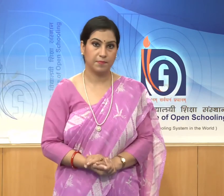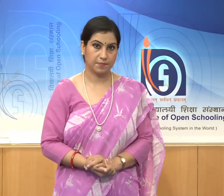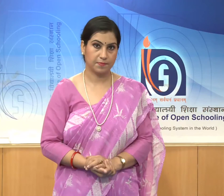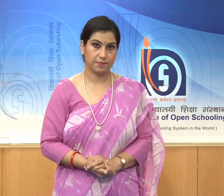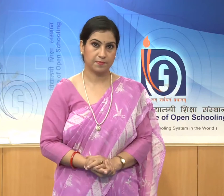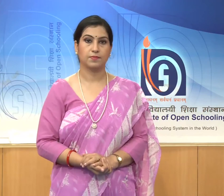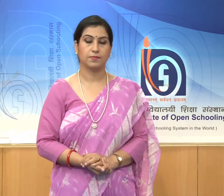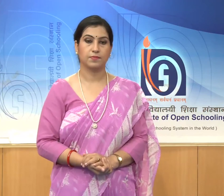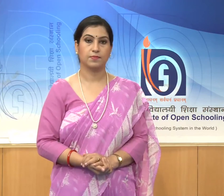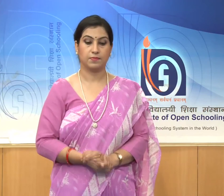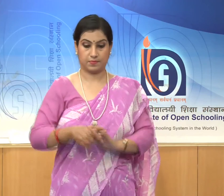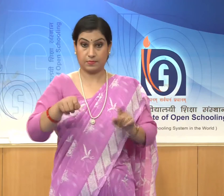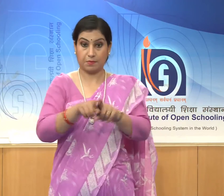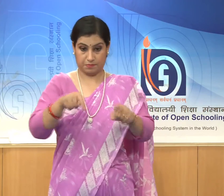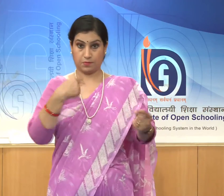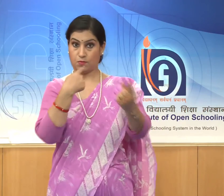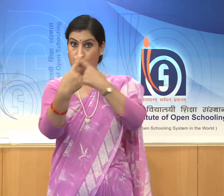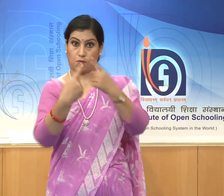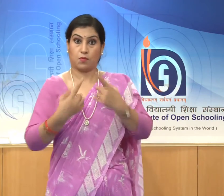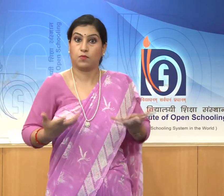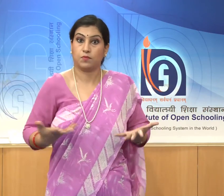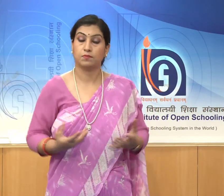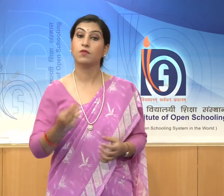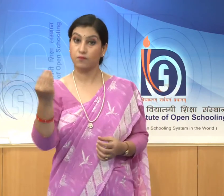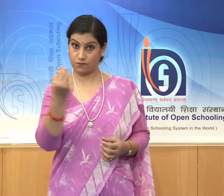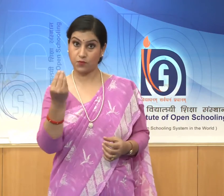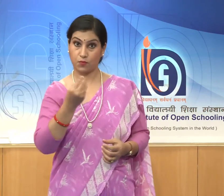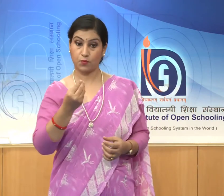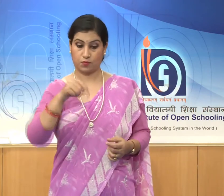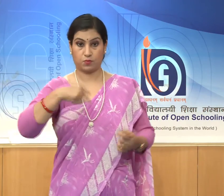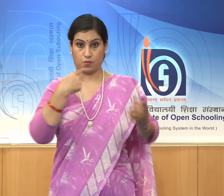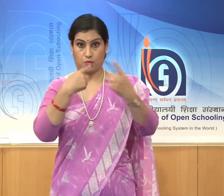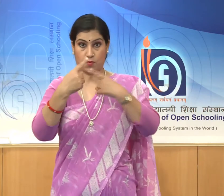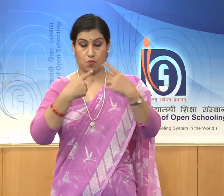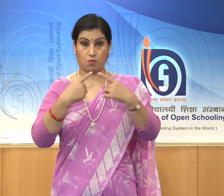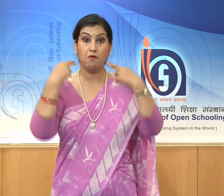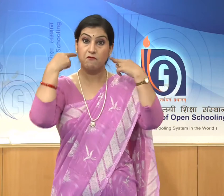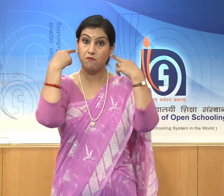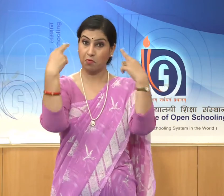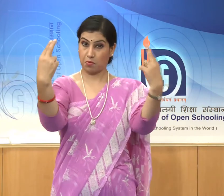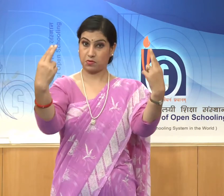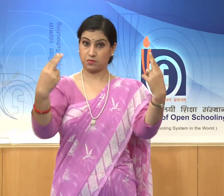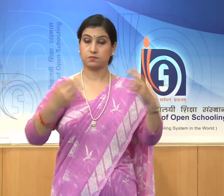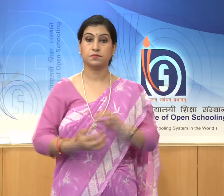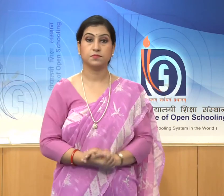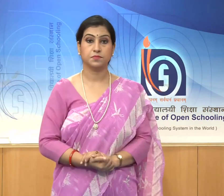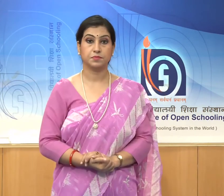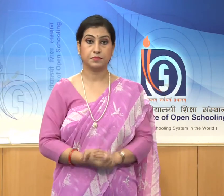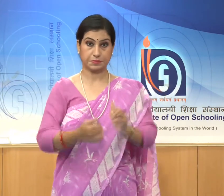We will discuss some of the famous artworks